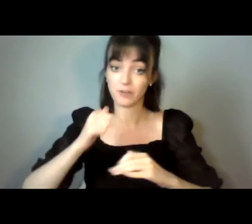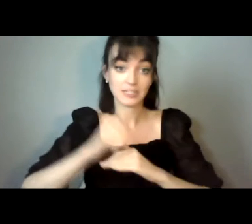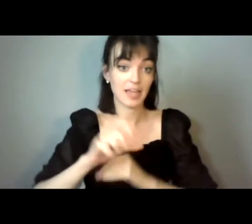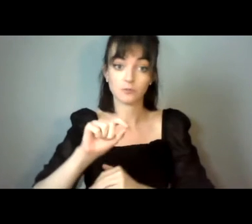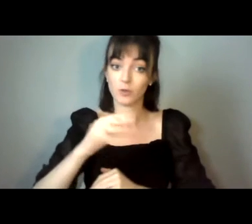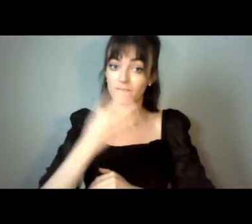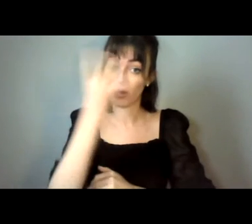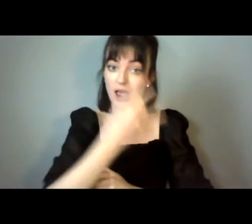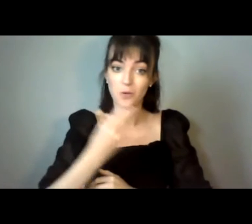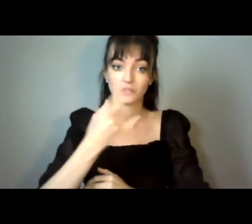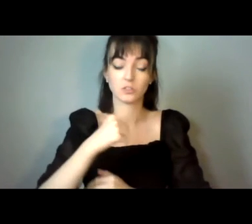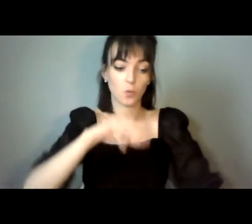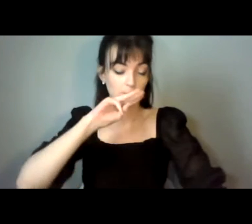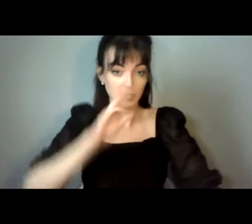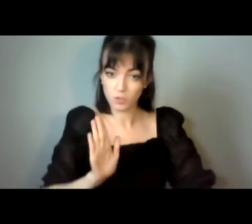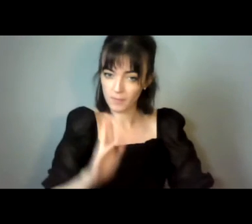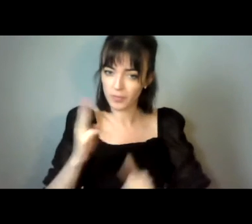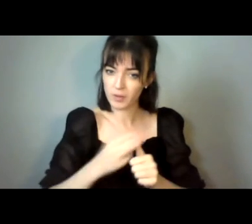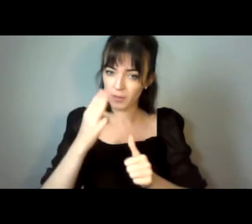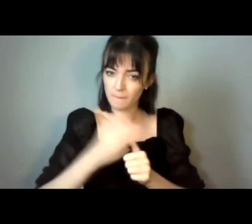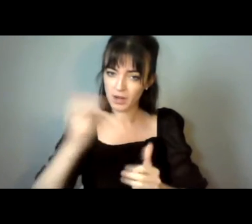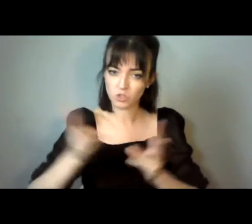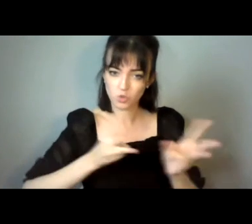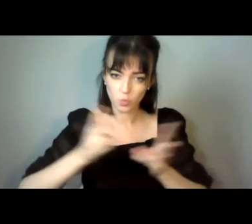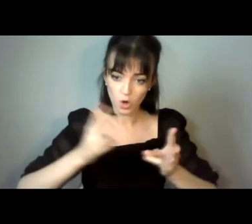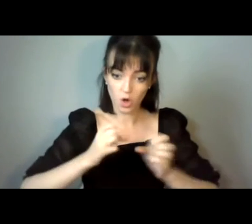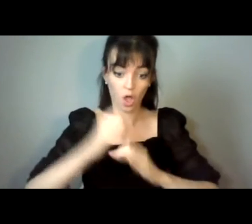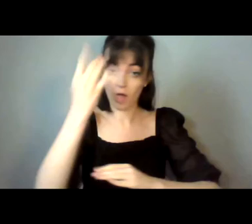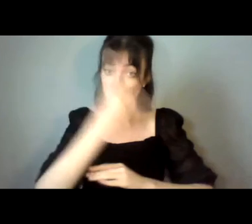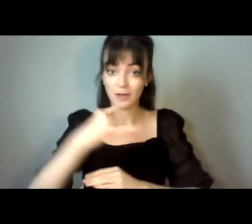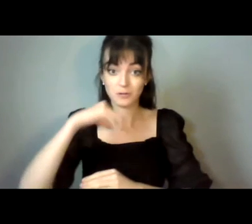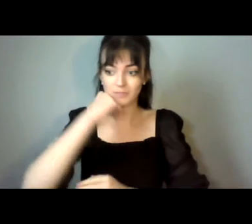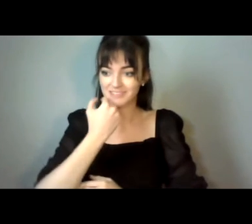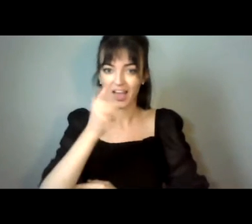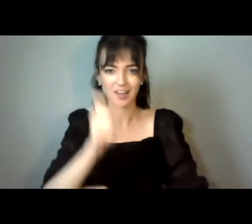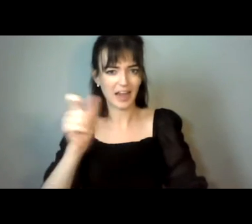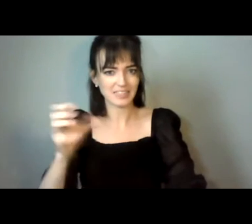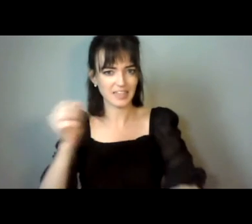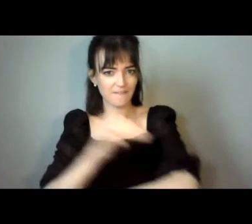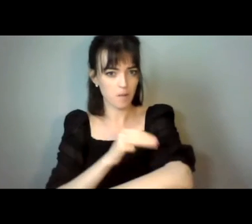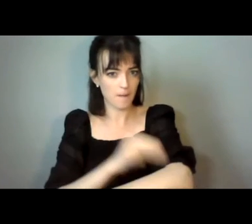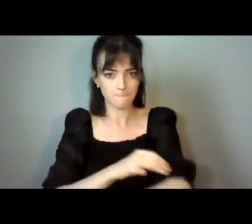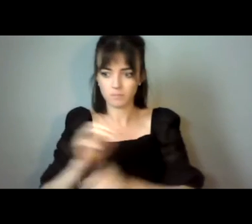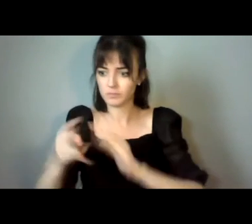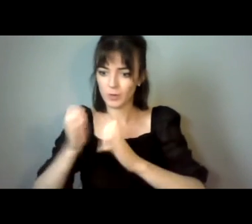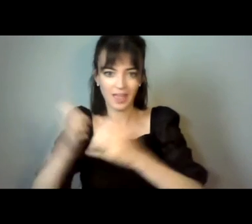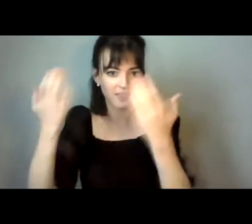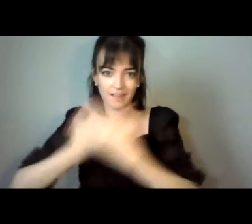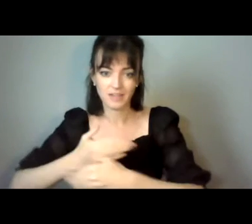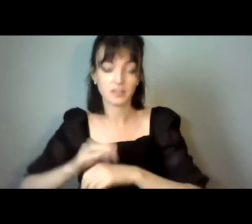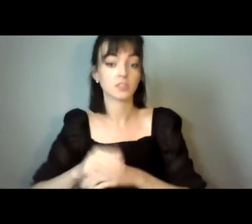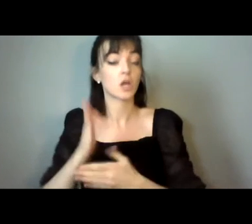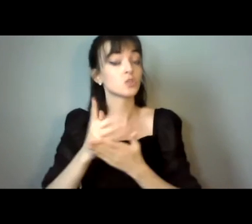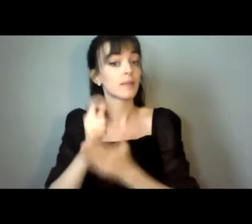various hours because of their clients problems are not concentrated office hours. And some clients are more easy to contact in evenings and